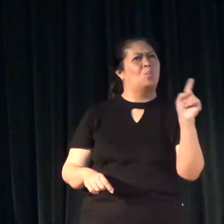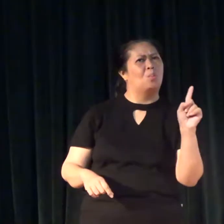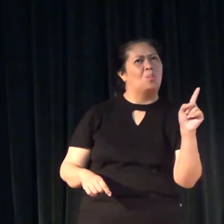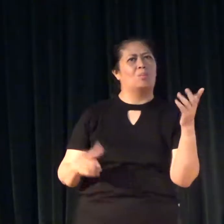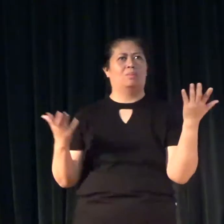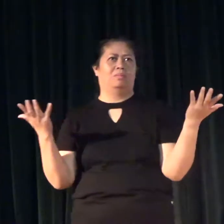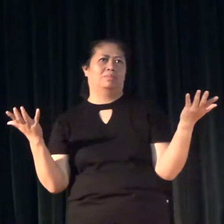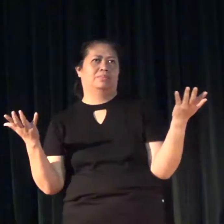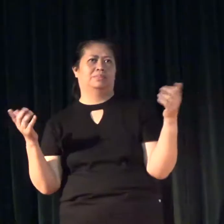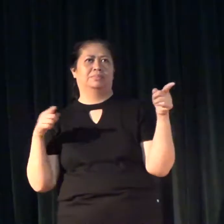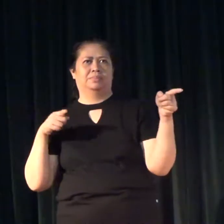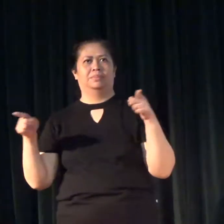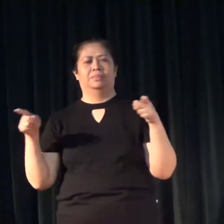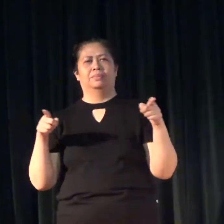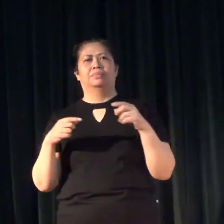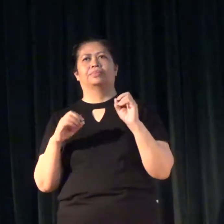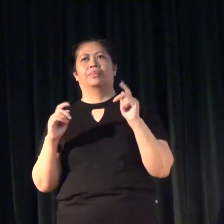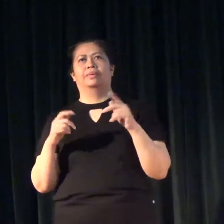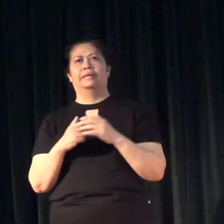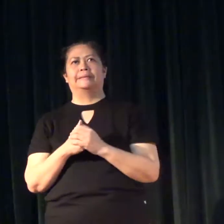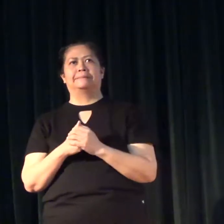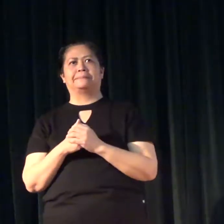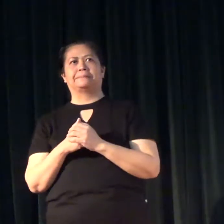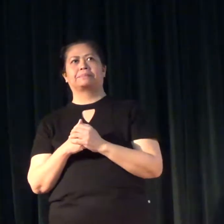is. Okay?